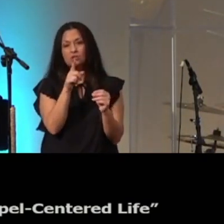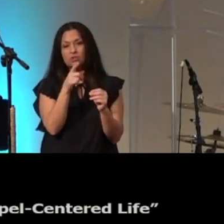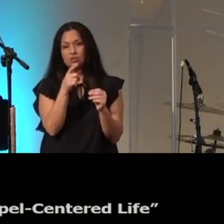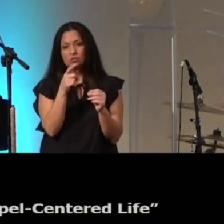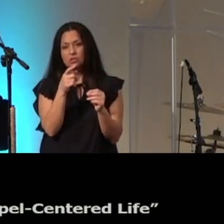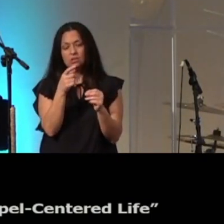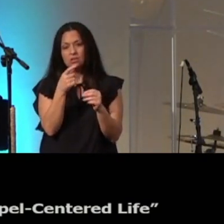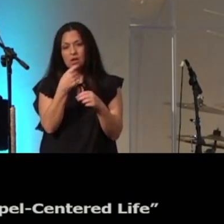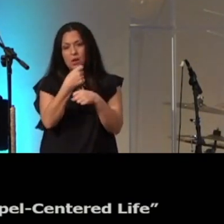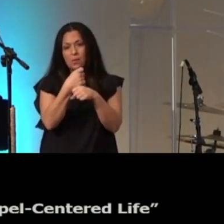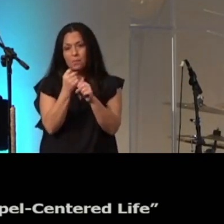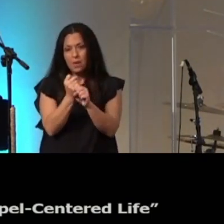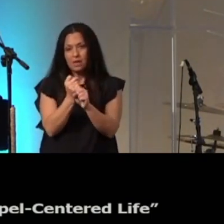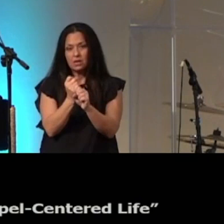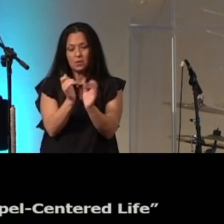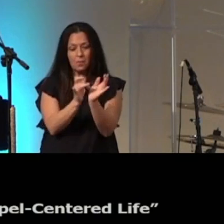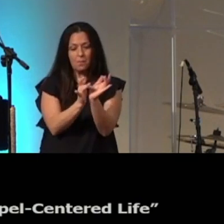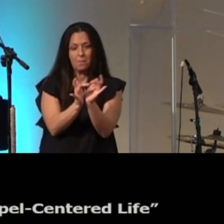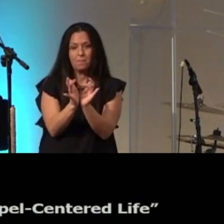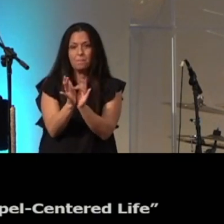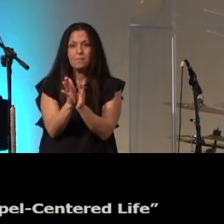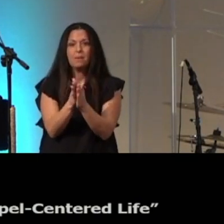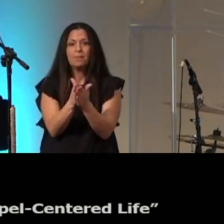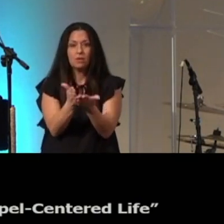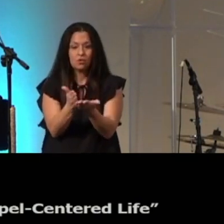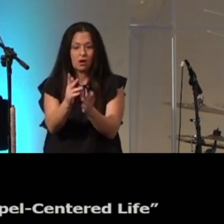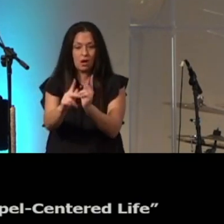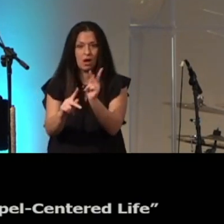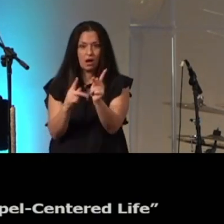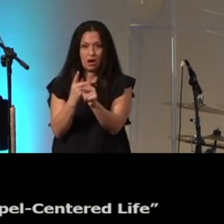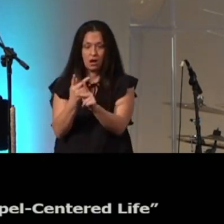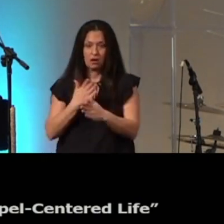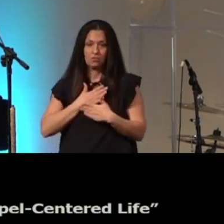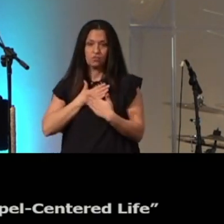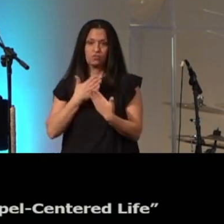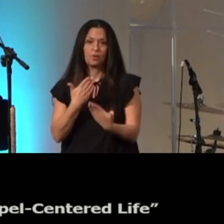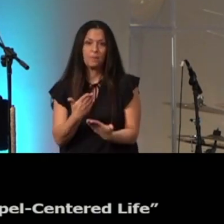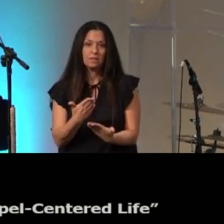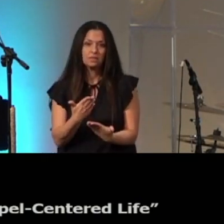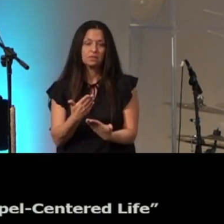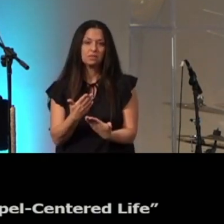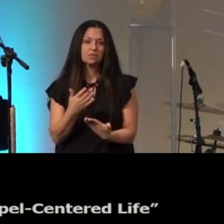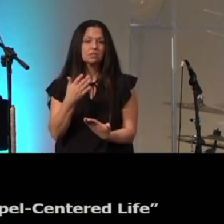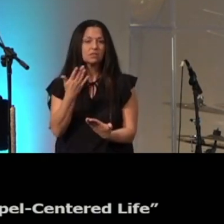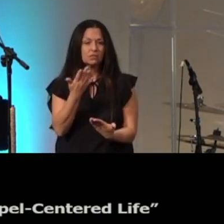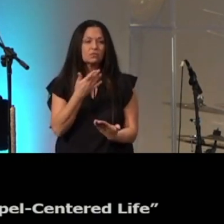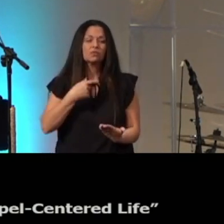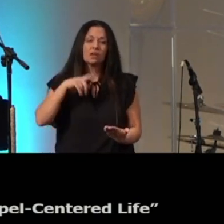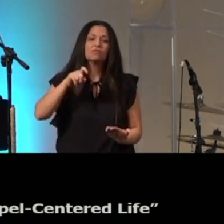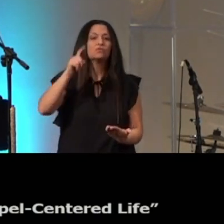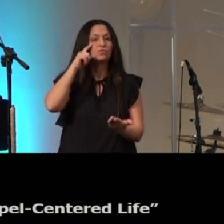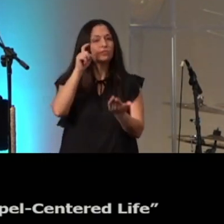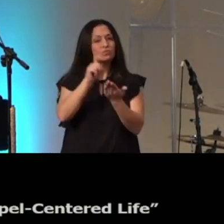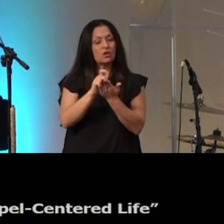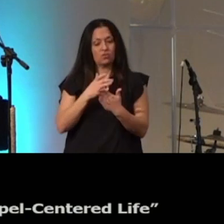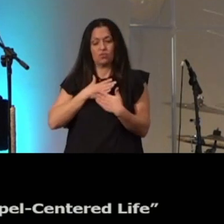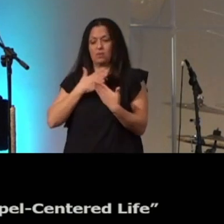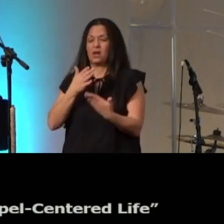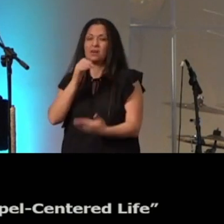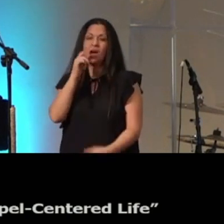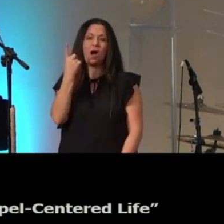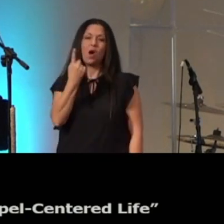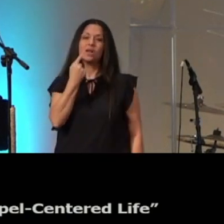biblical repentance and so we have to recognize that repentance is not just apologizing